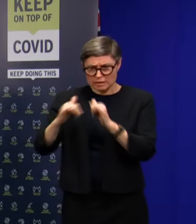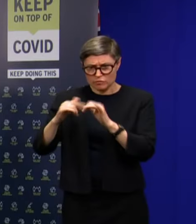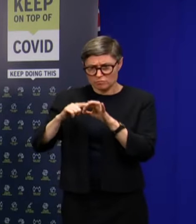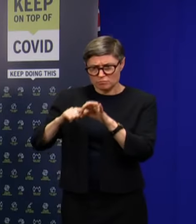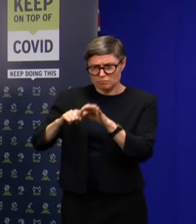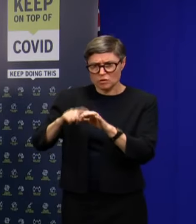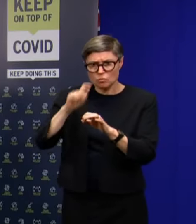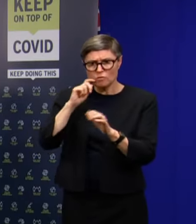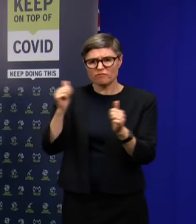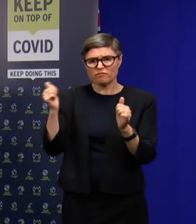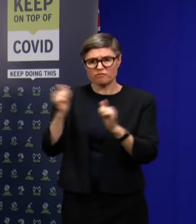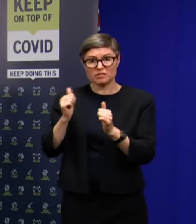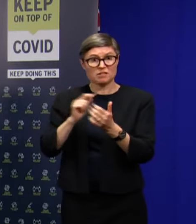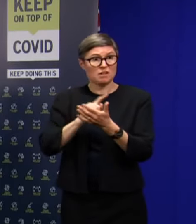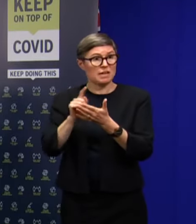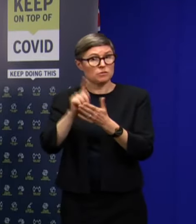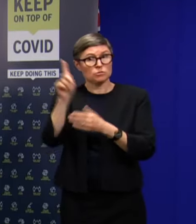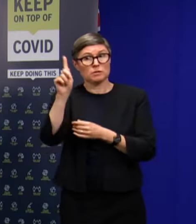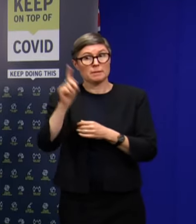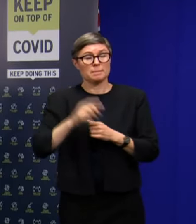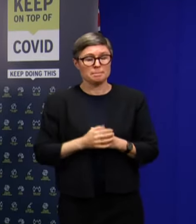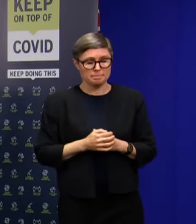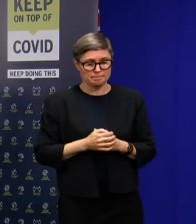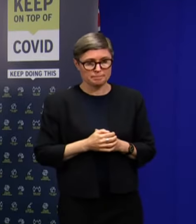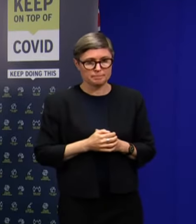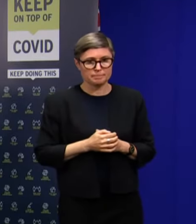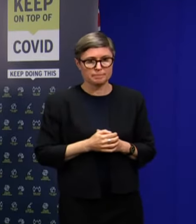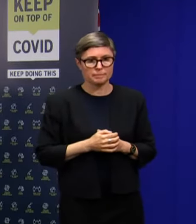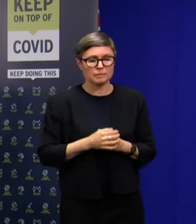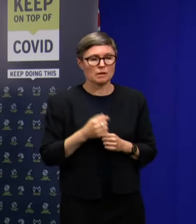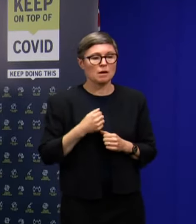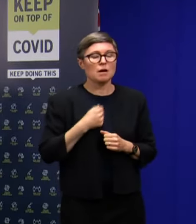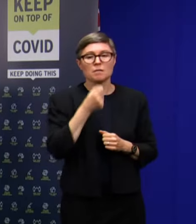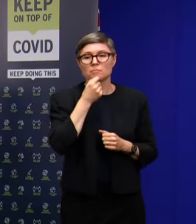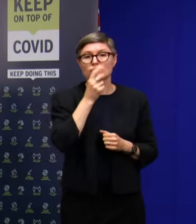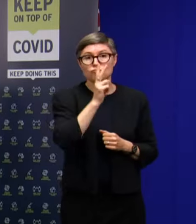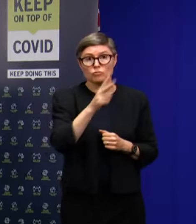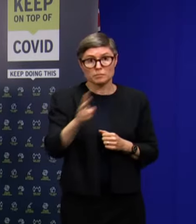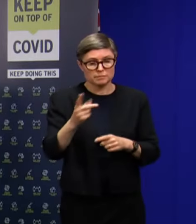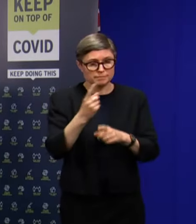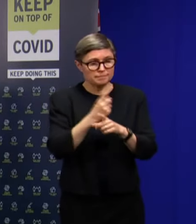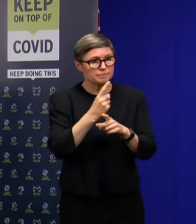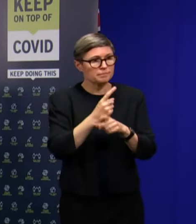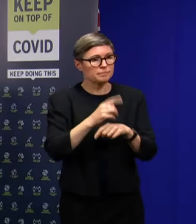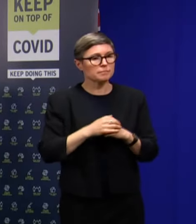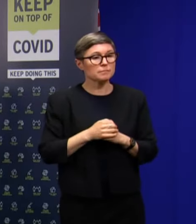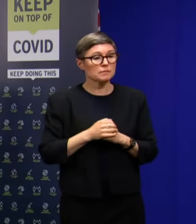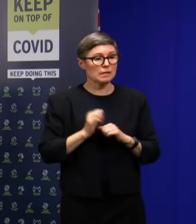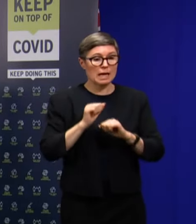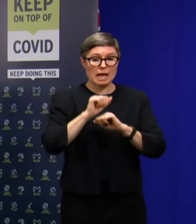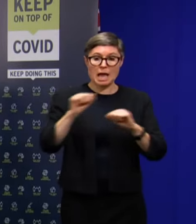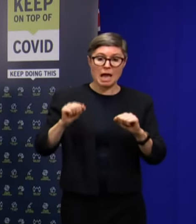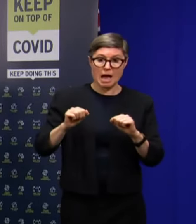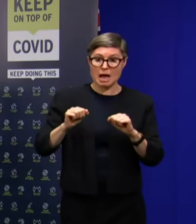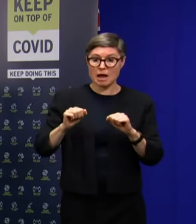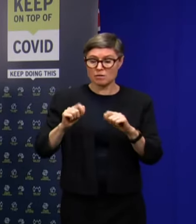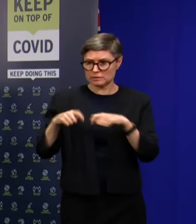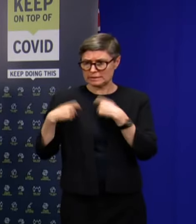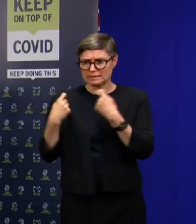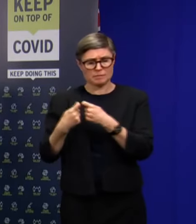during the course of today. So really to reiterate, this response has been rapid.